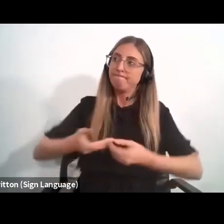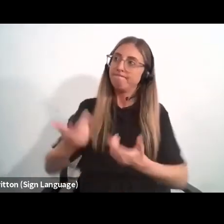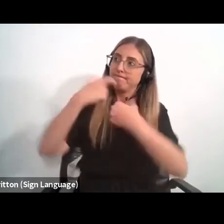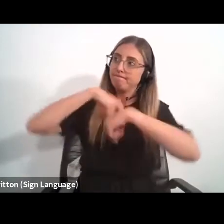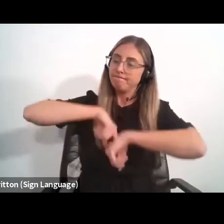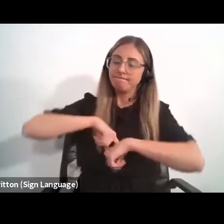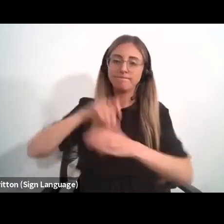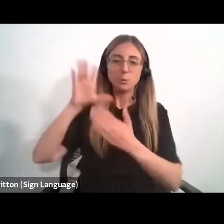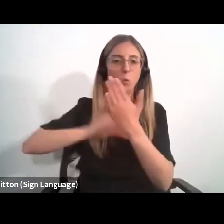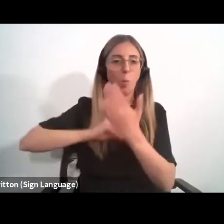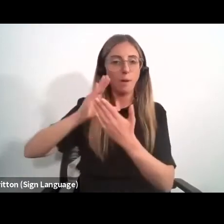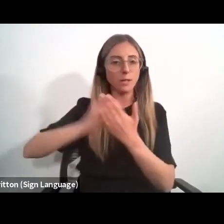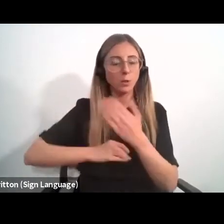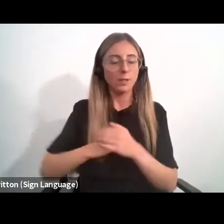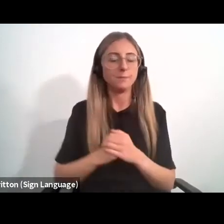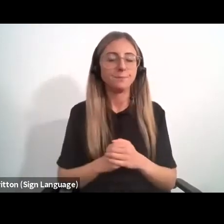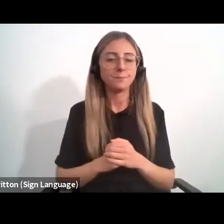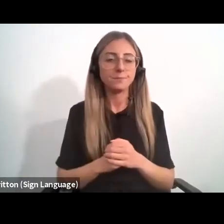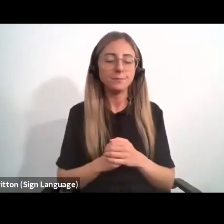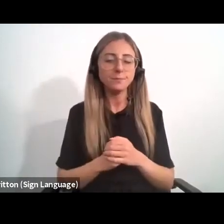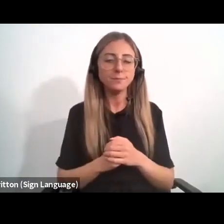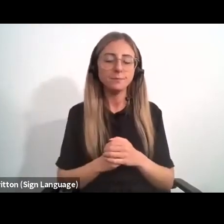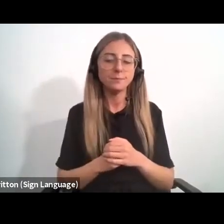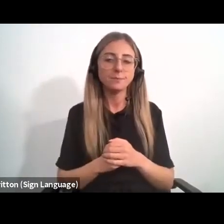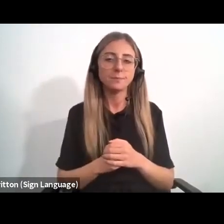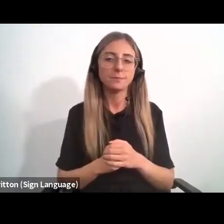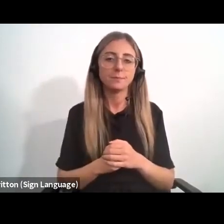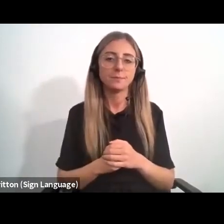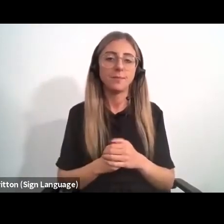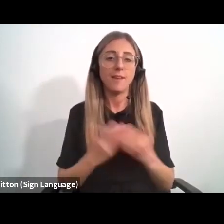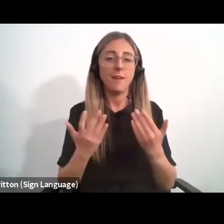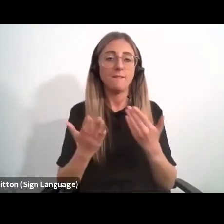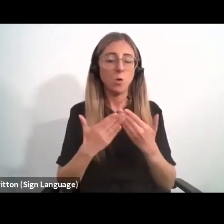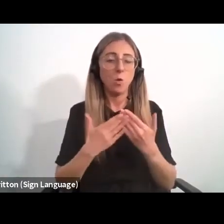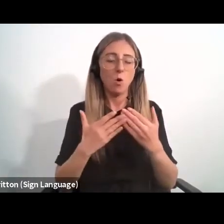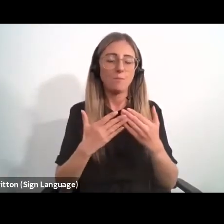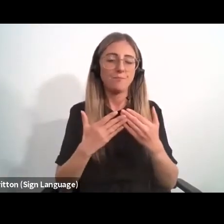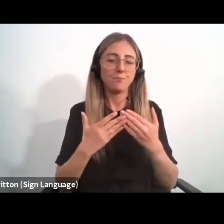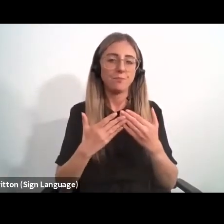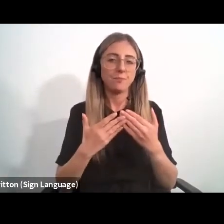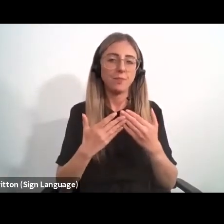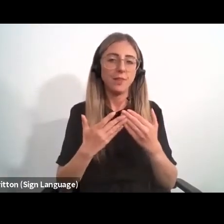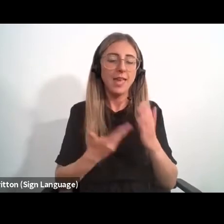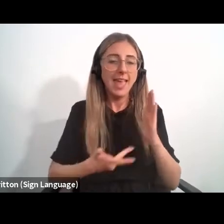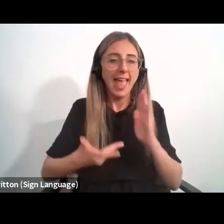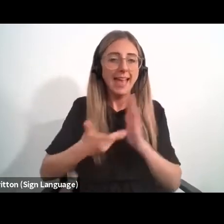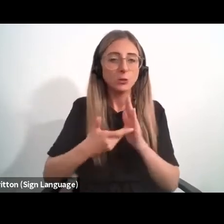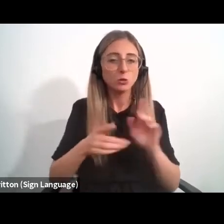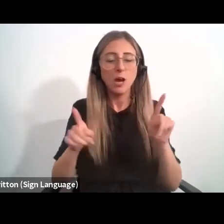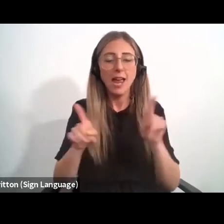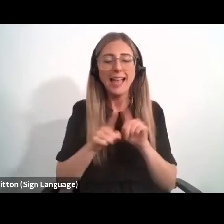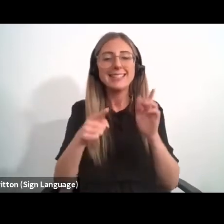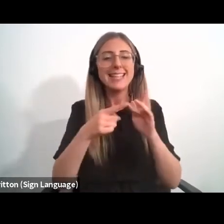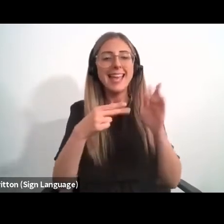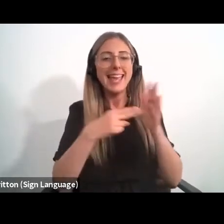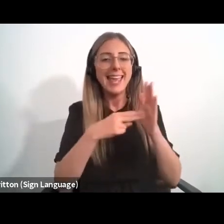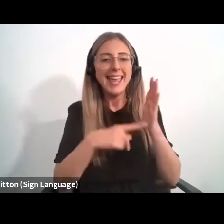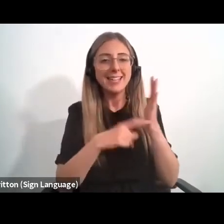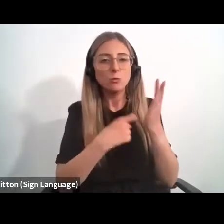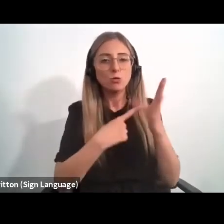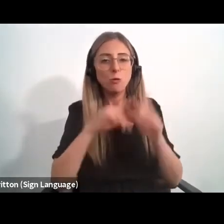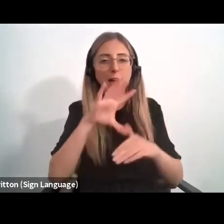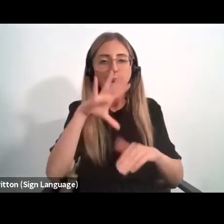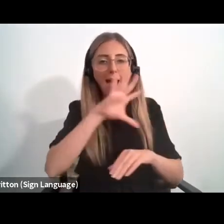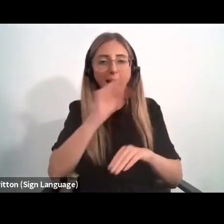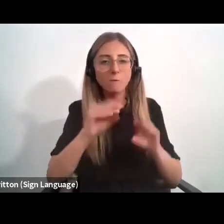economies for greater export diversification and expansion of both extra and intra-Africa trade in a